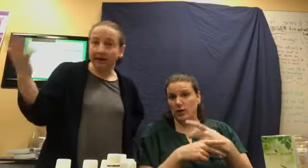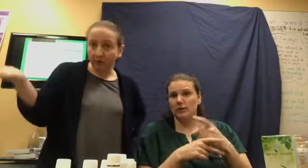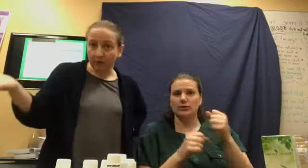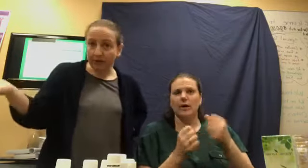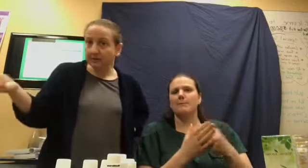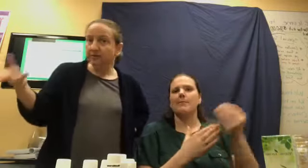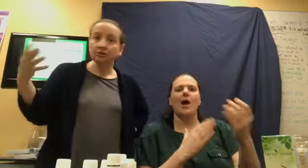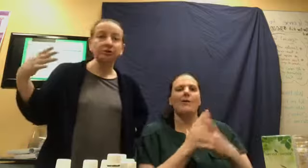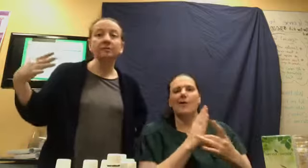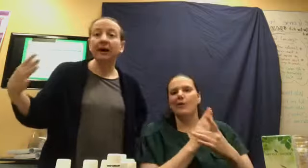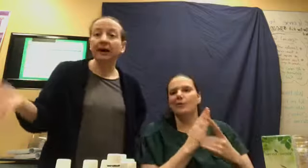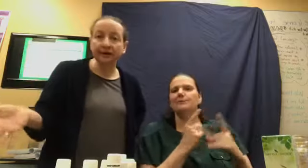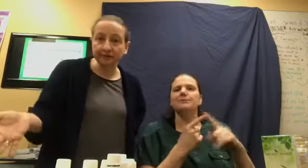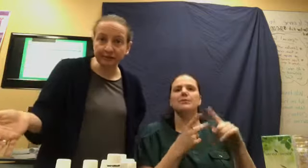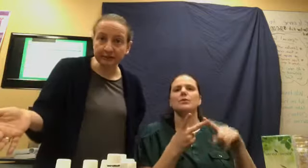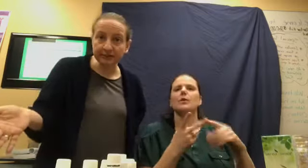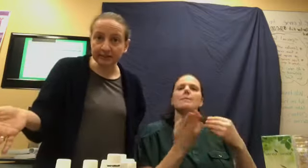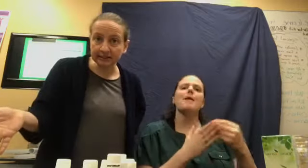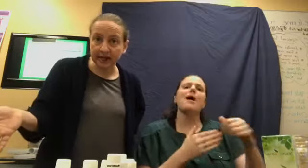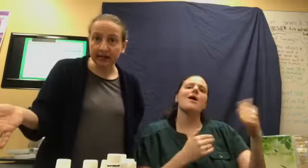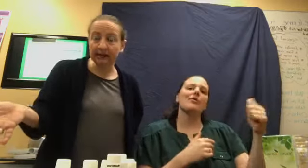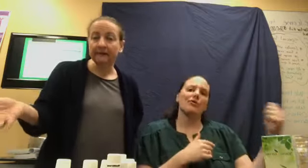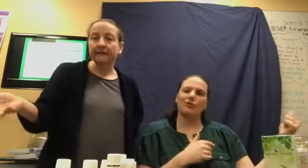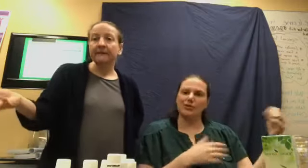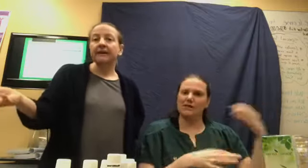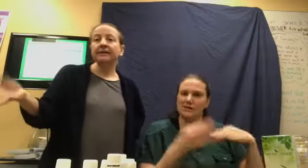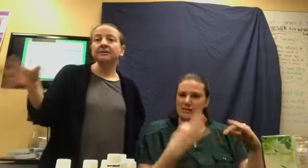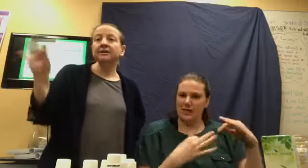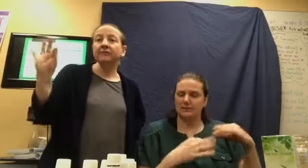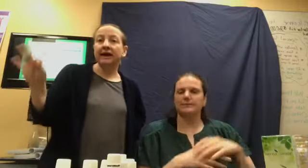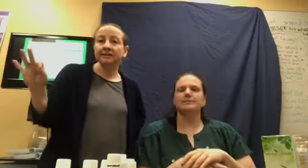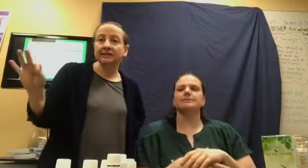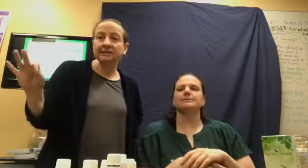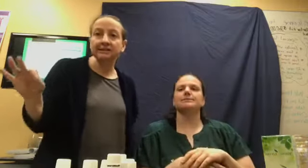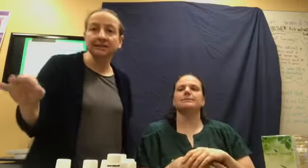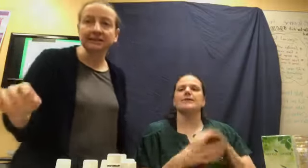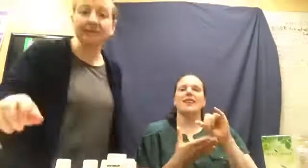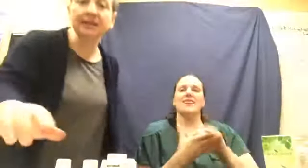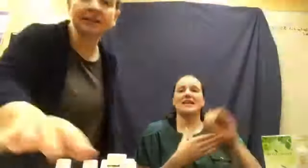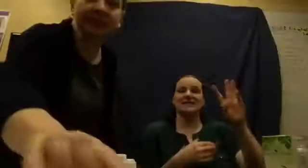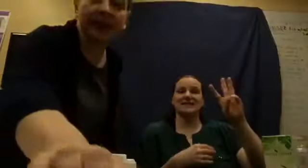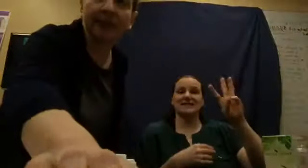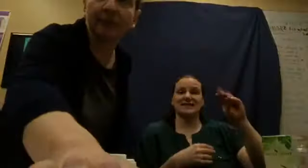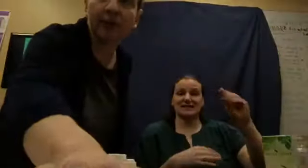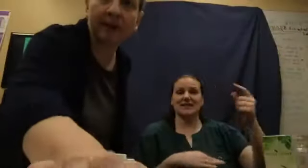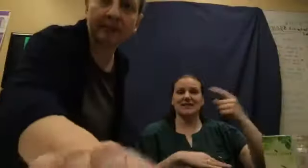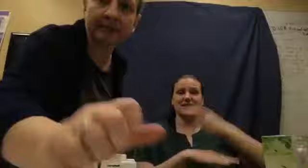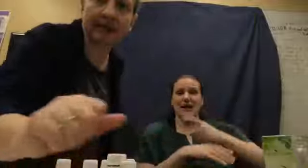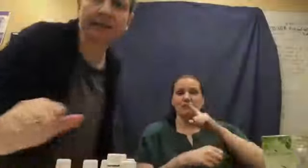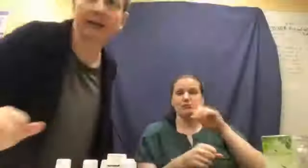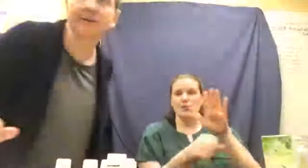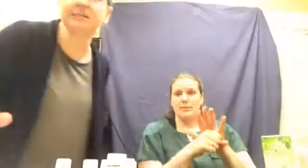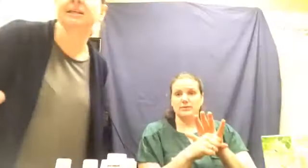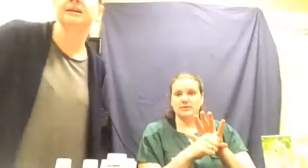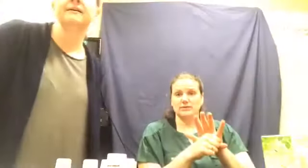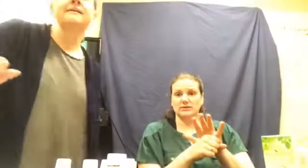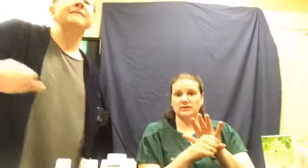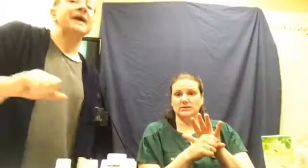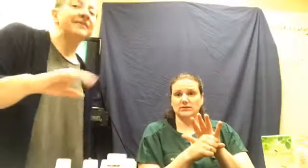oils or you could buy other things instead. And, so that's the 60 day promise and guarantee. And,